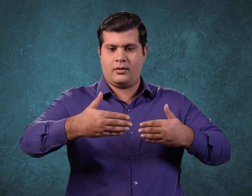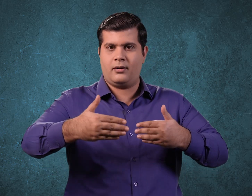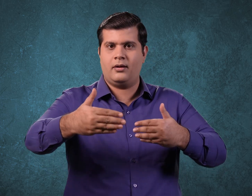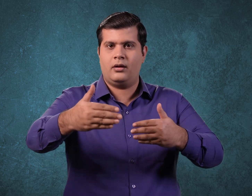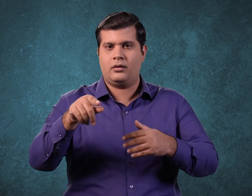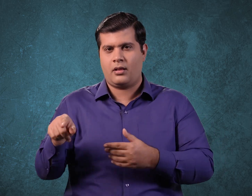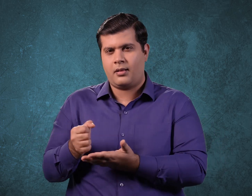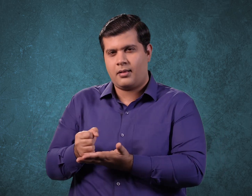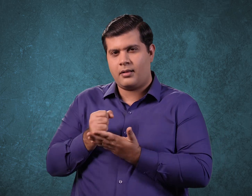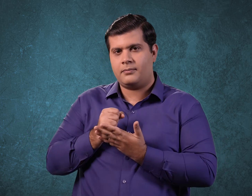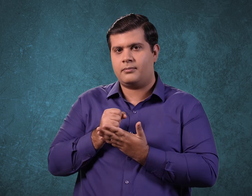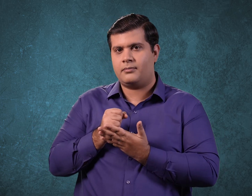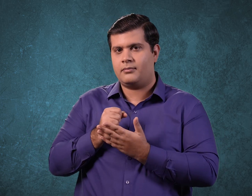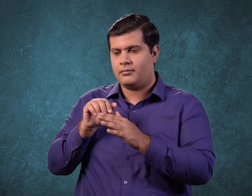This is the benefit of the leap year.